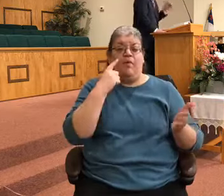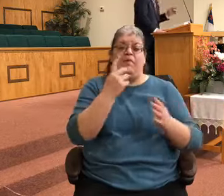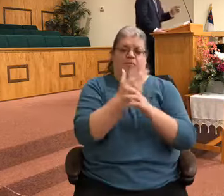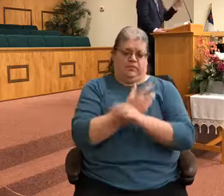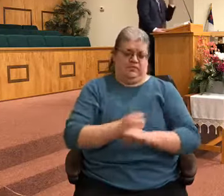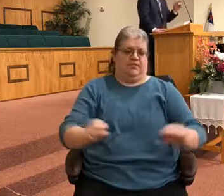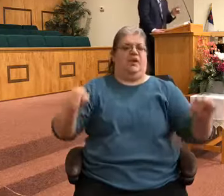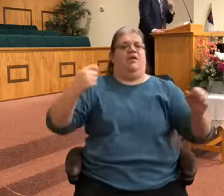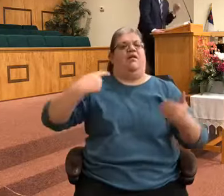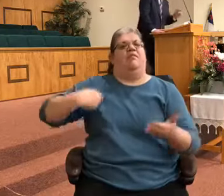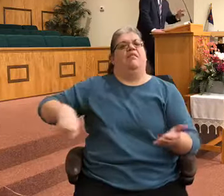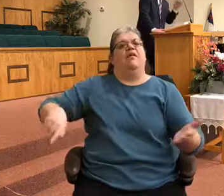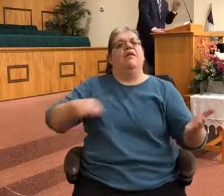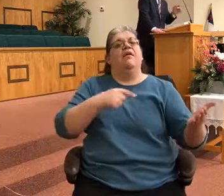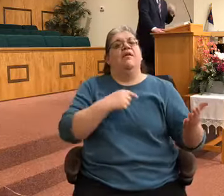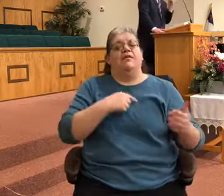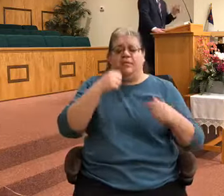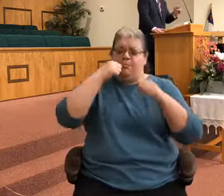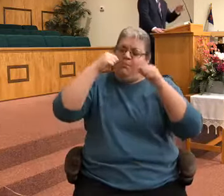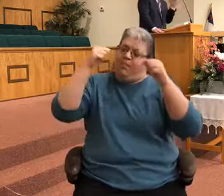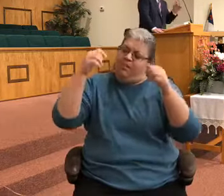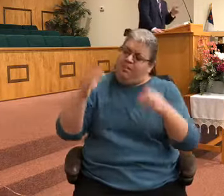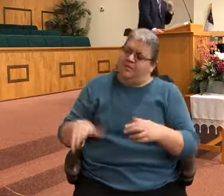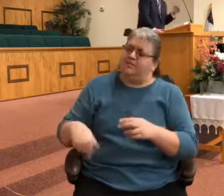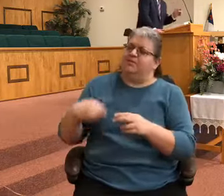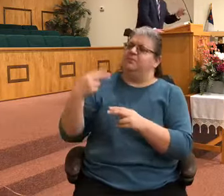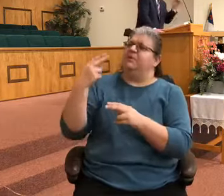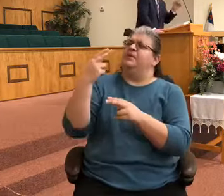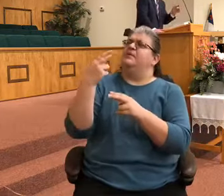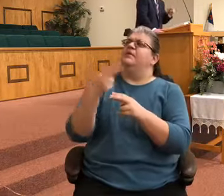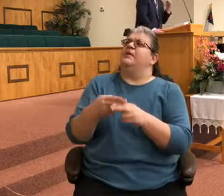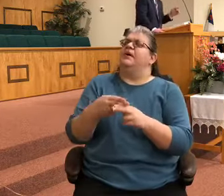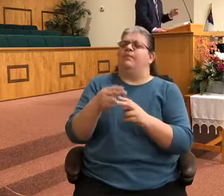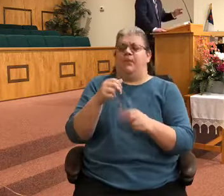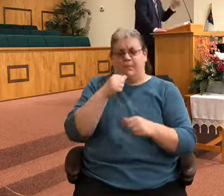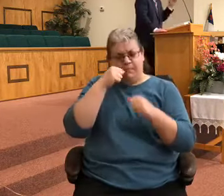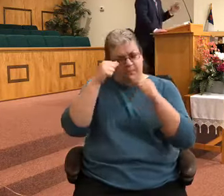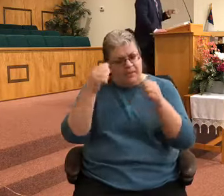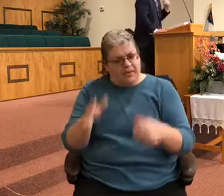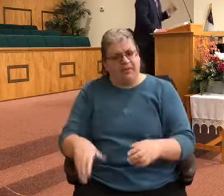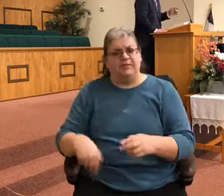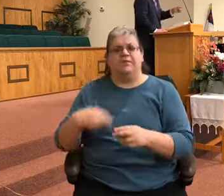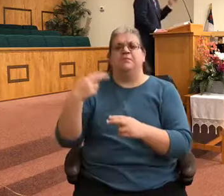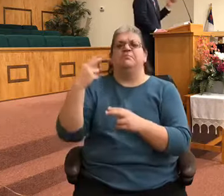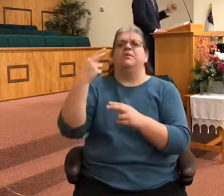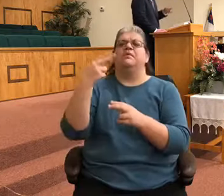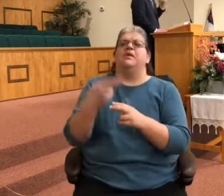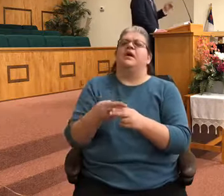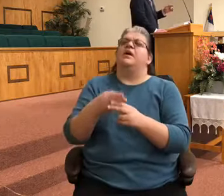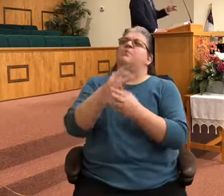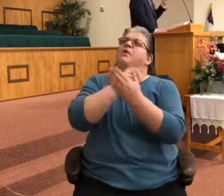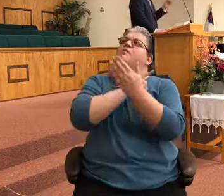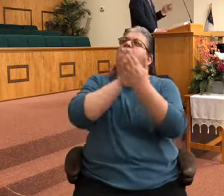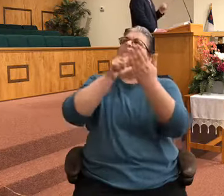Blessed be the name Blessed be the name Blessed be the name of the